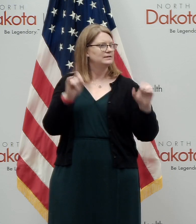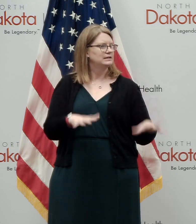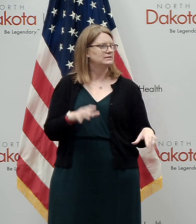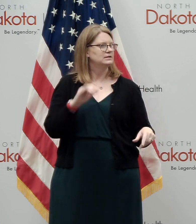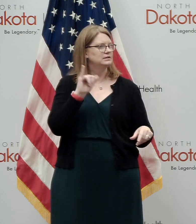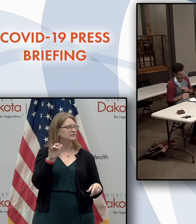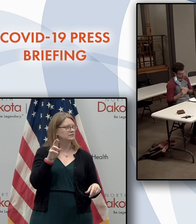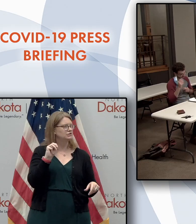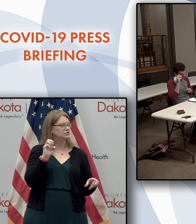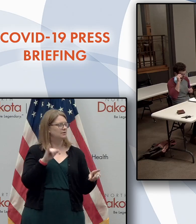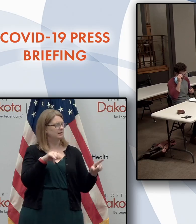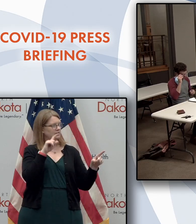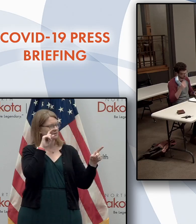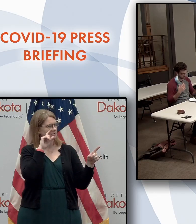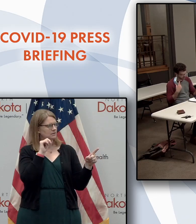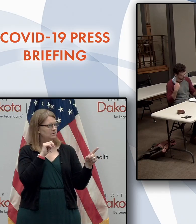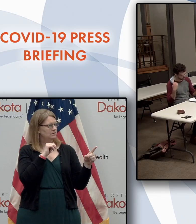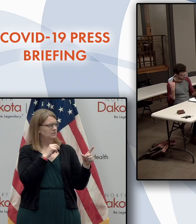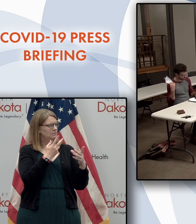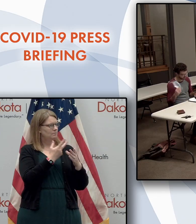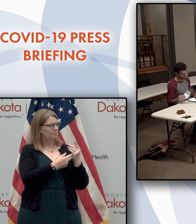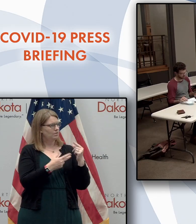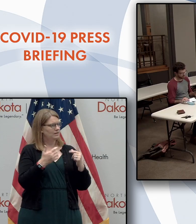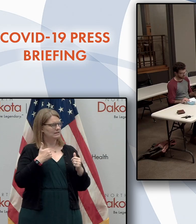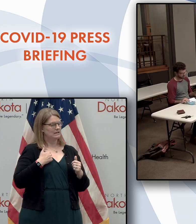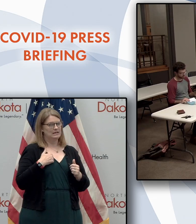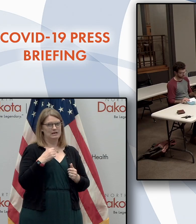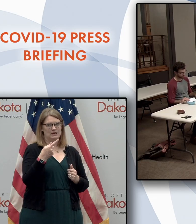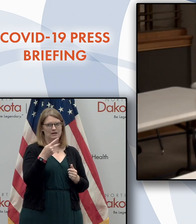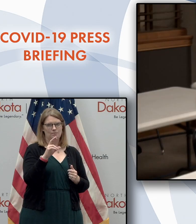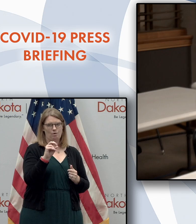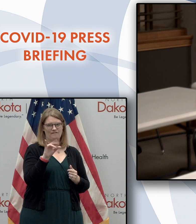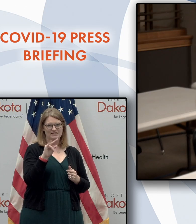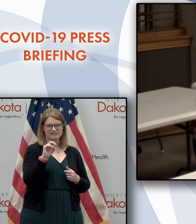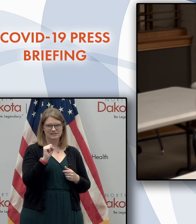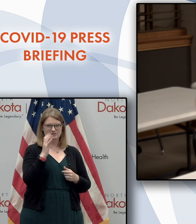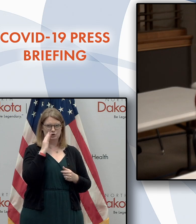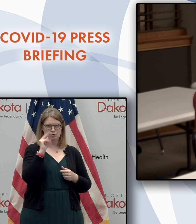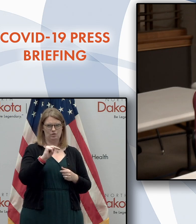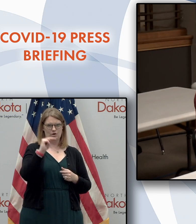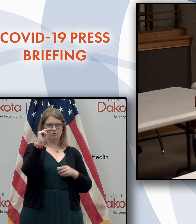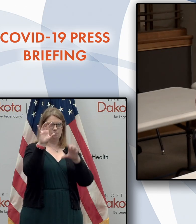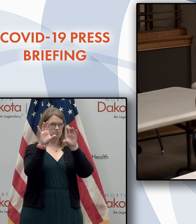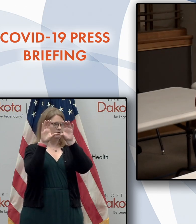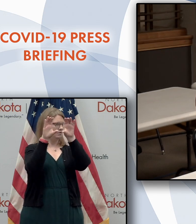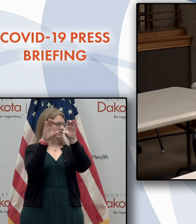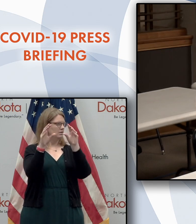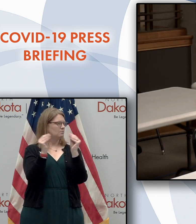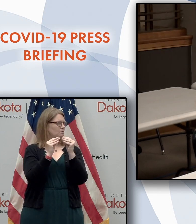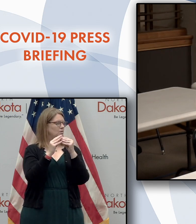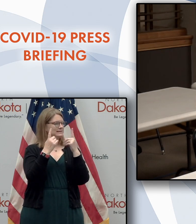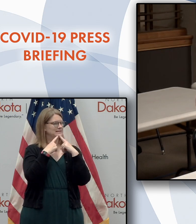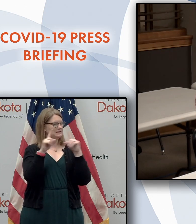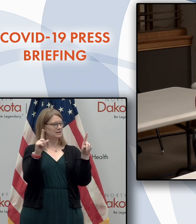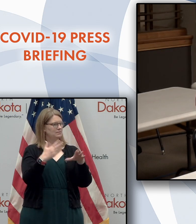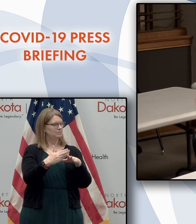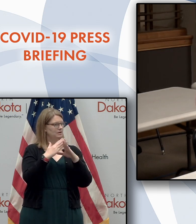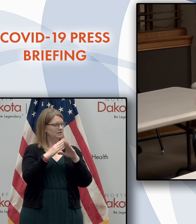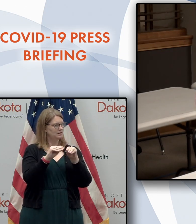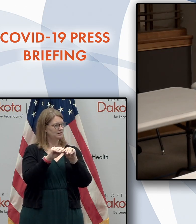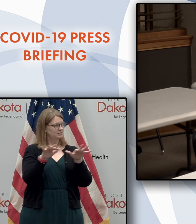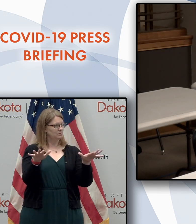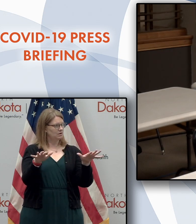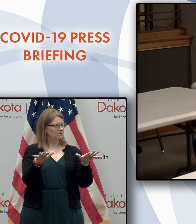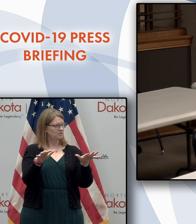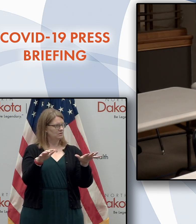Jeremy. Uh, governor, both of the Canadian provinces that border North Dakota have been much more successful in preventing the spread of COVID-19 than really